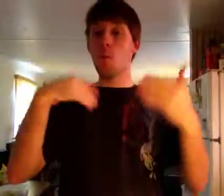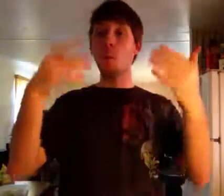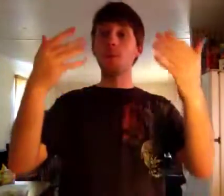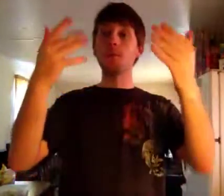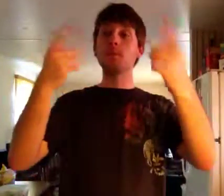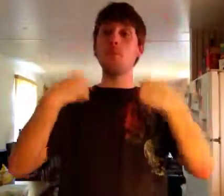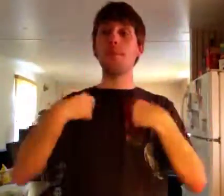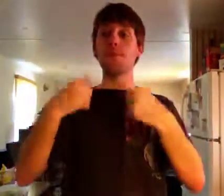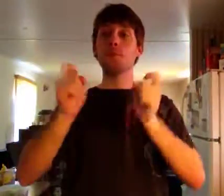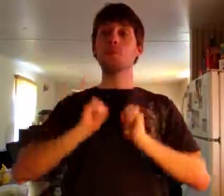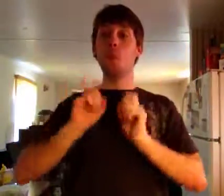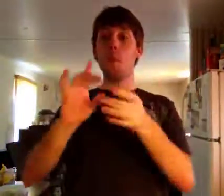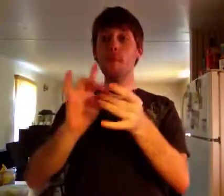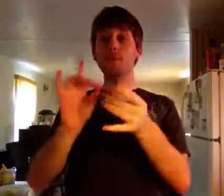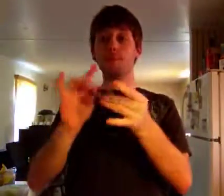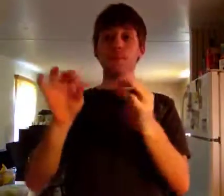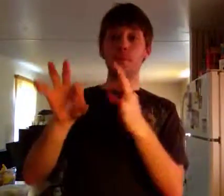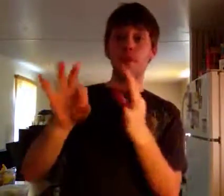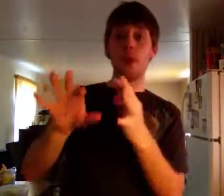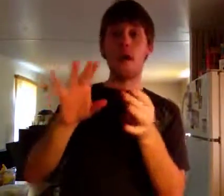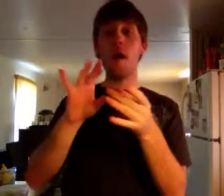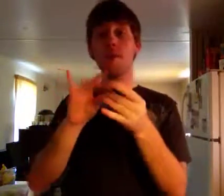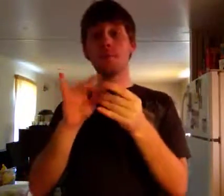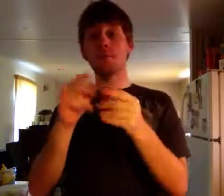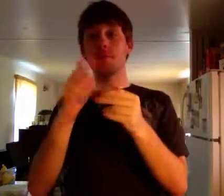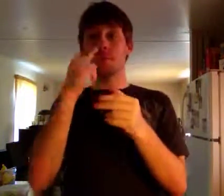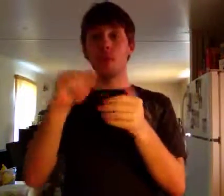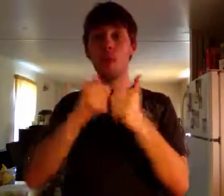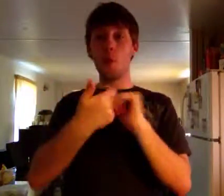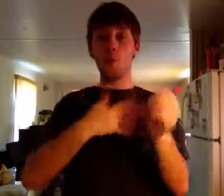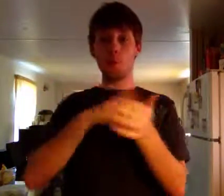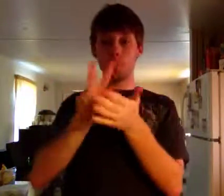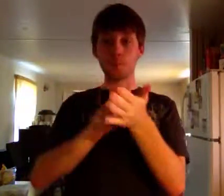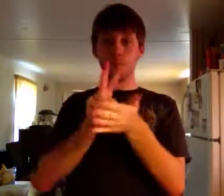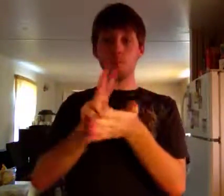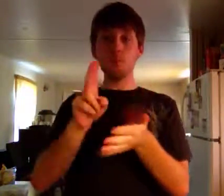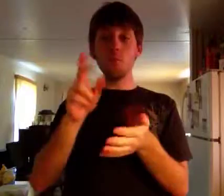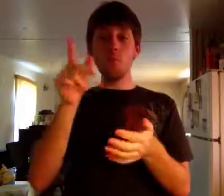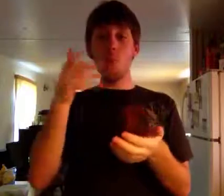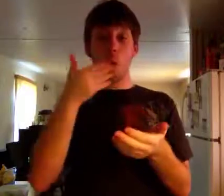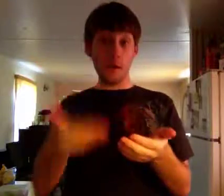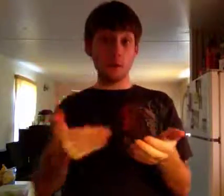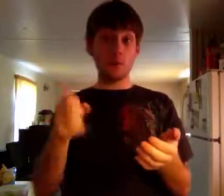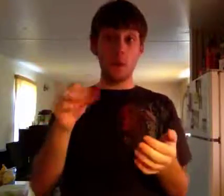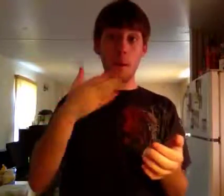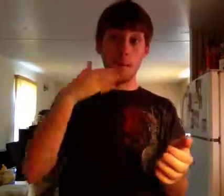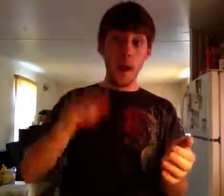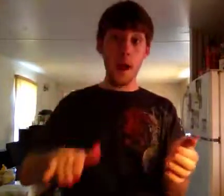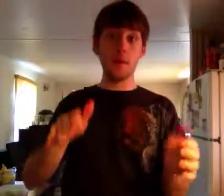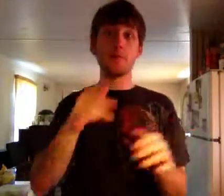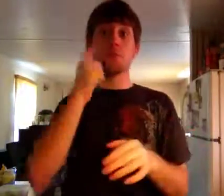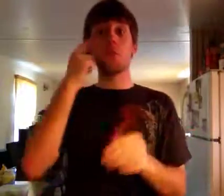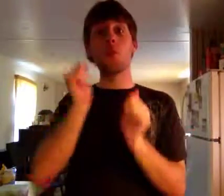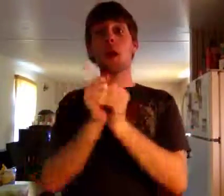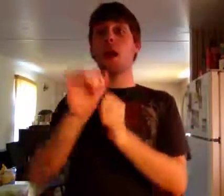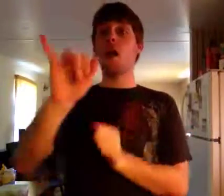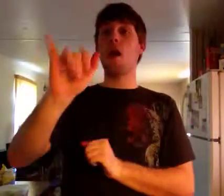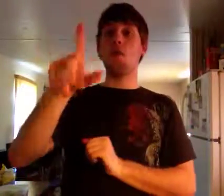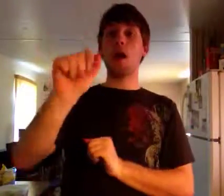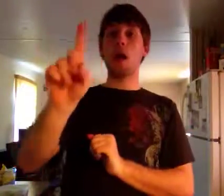Hold on tight, I haven't had a chance to stop a seat, little kid! Hold on and wait! Alright,